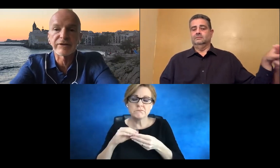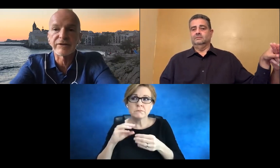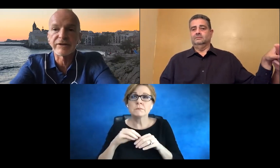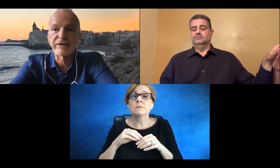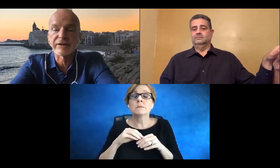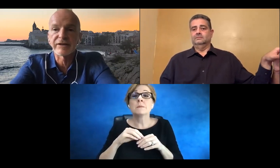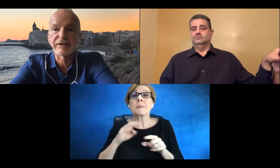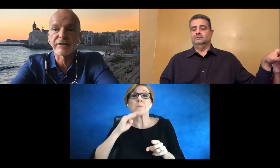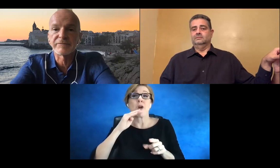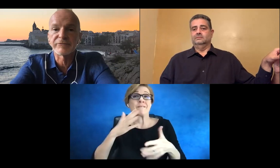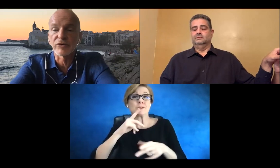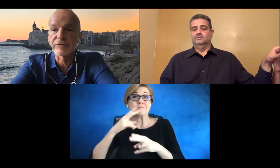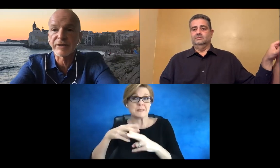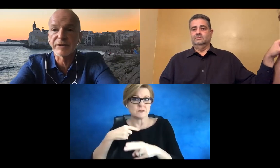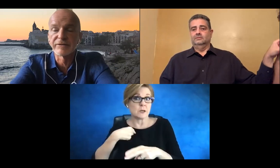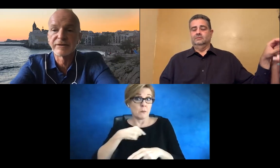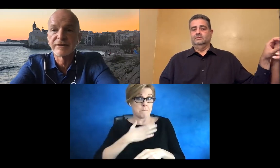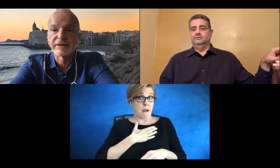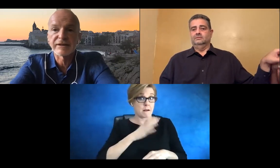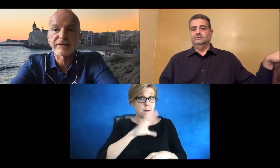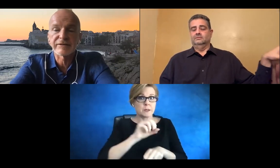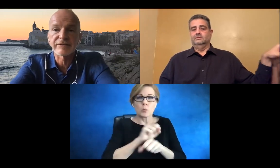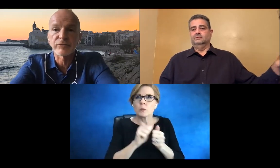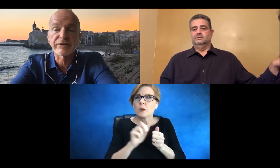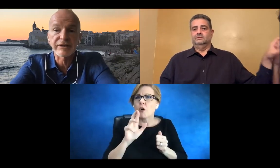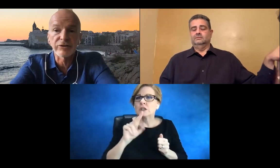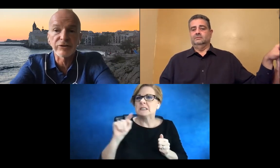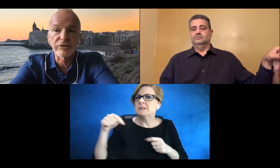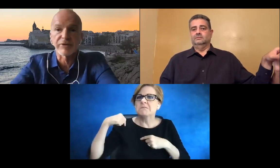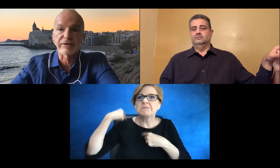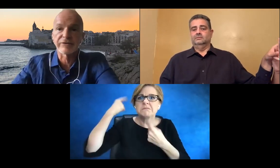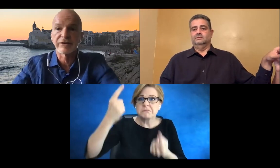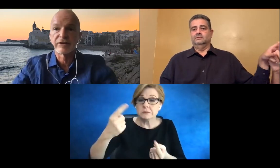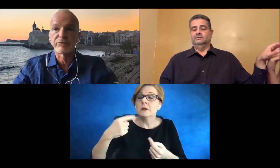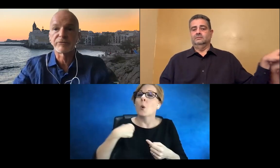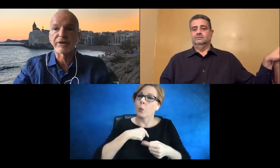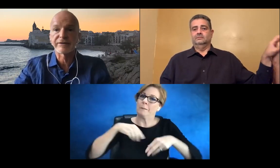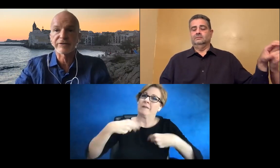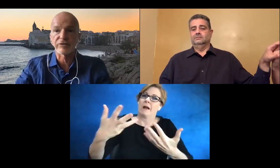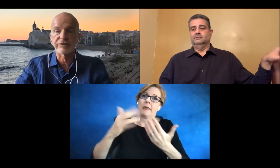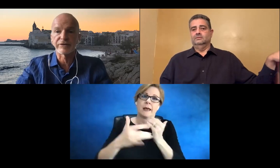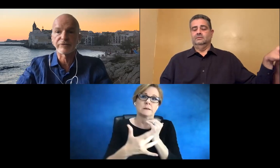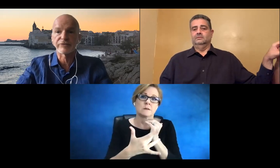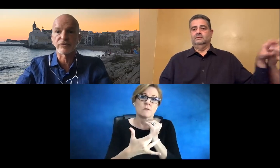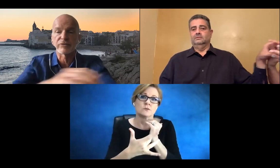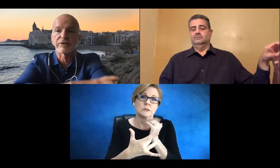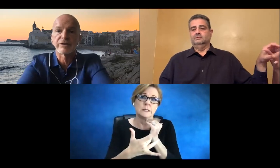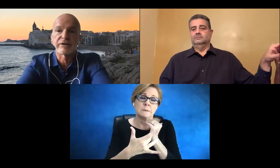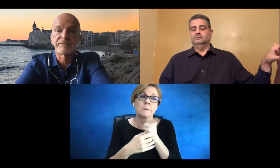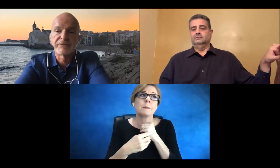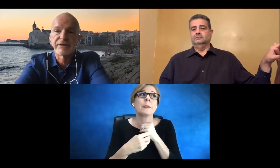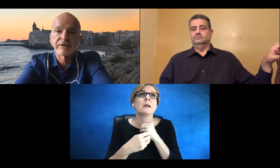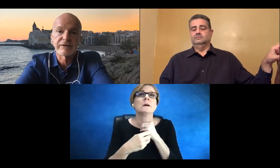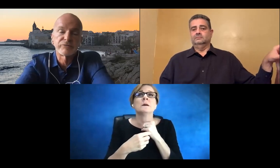with RTT for a long time now. And we are technology providers. We provide technology for